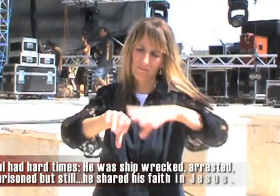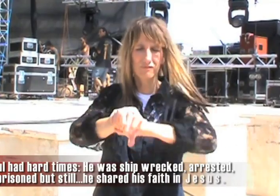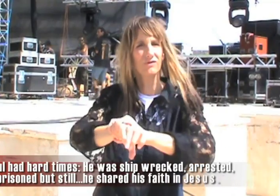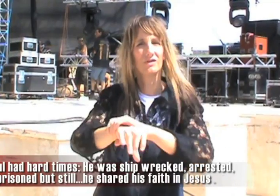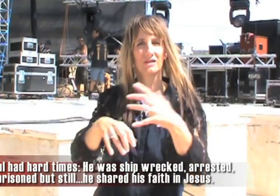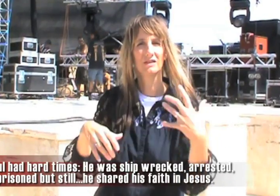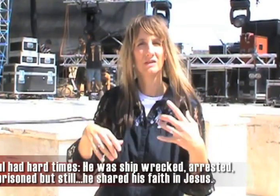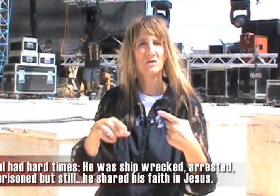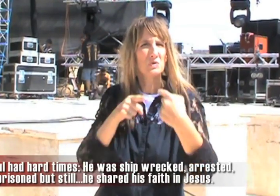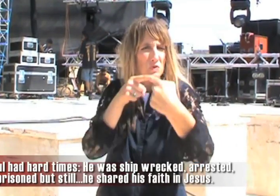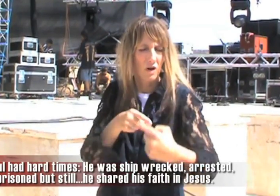He was.